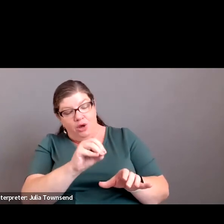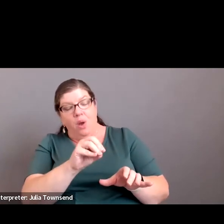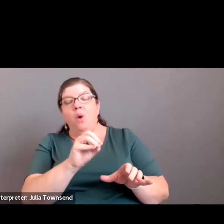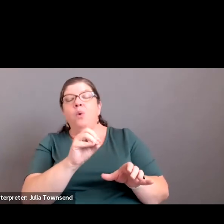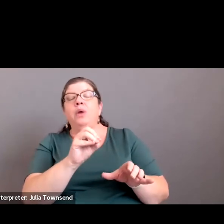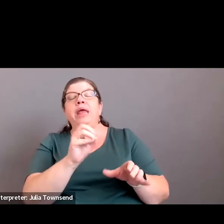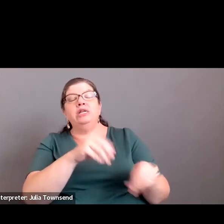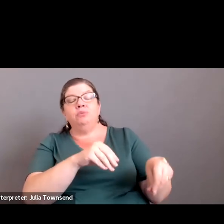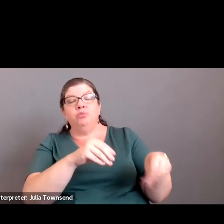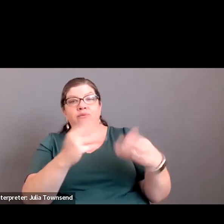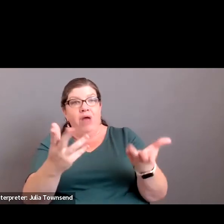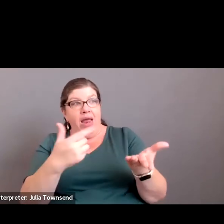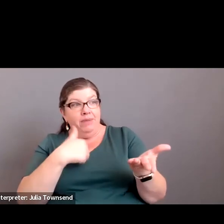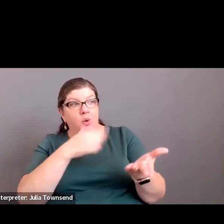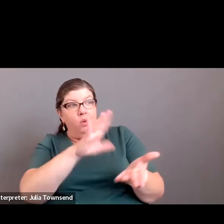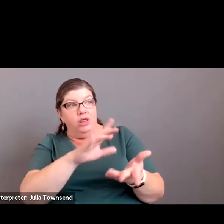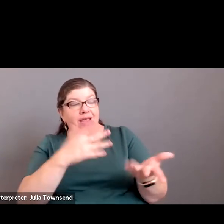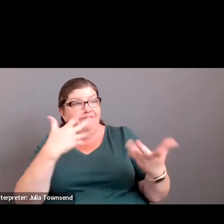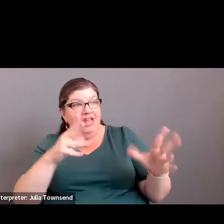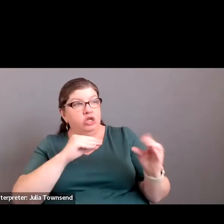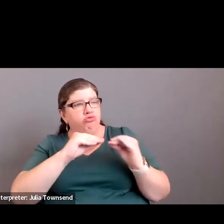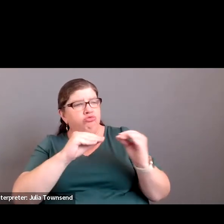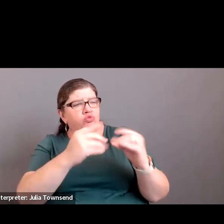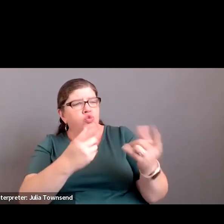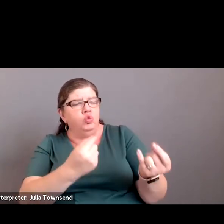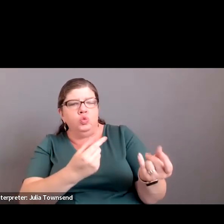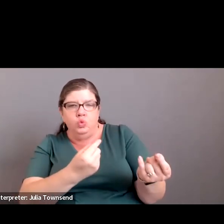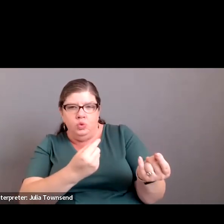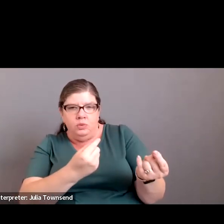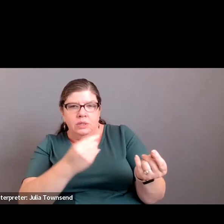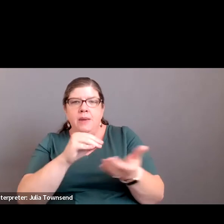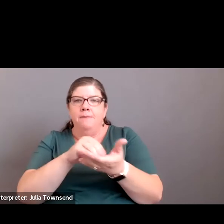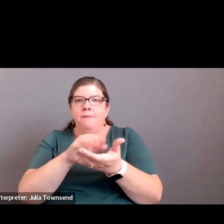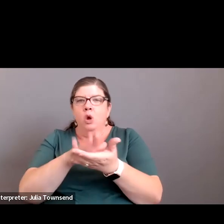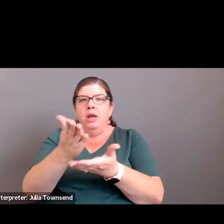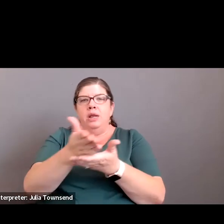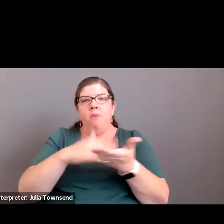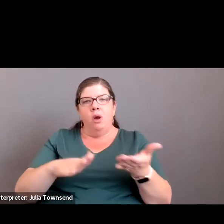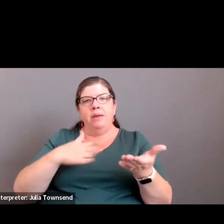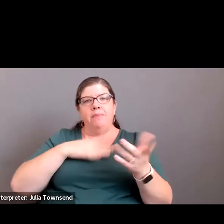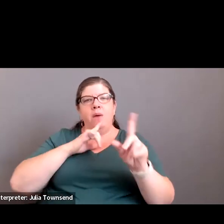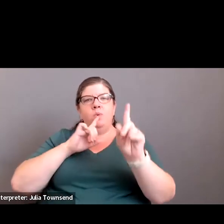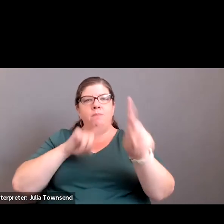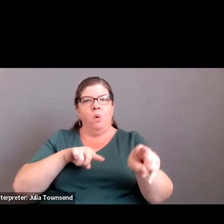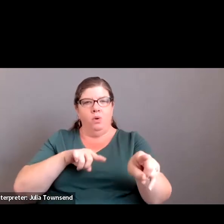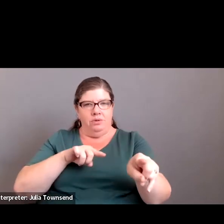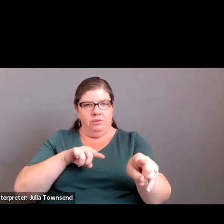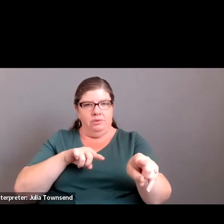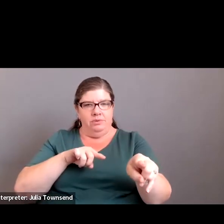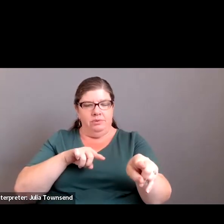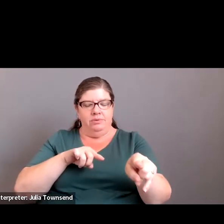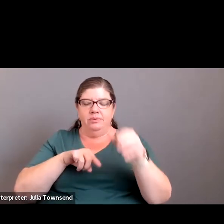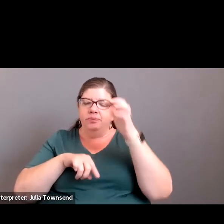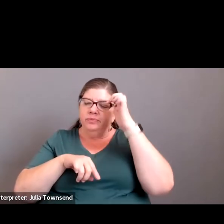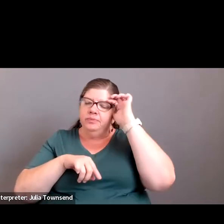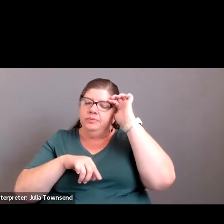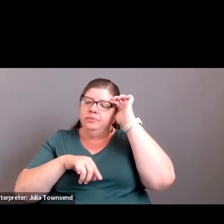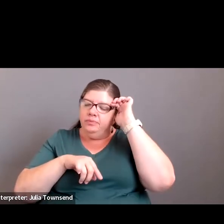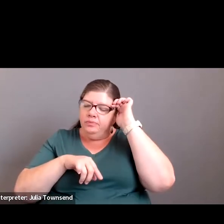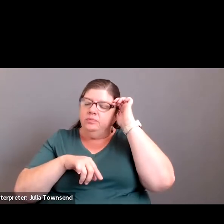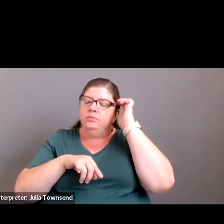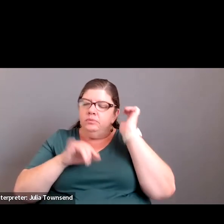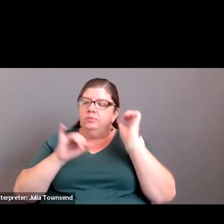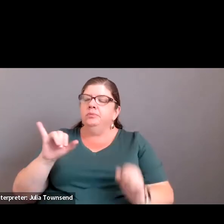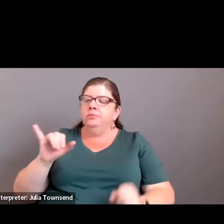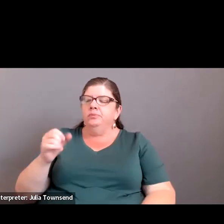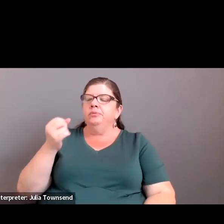provide me with your corrective actions so I can put it as part of my report. So I think – so